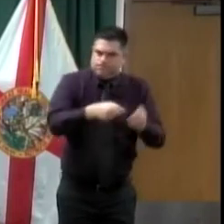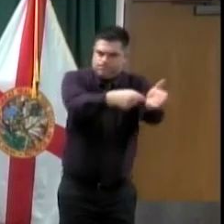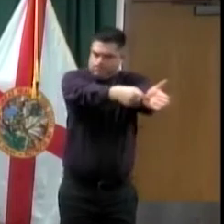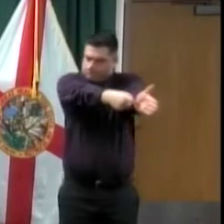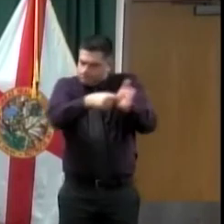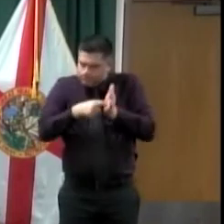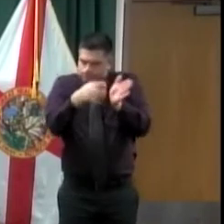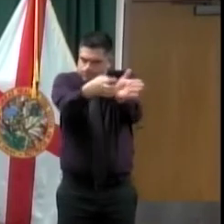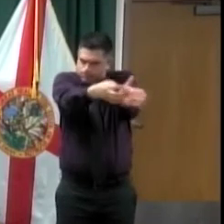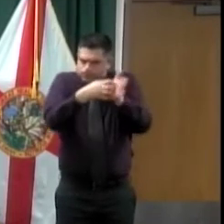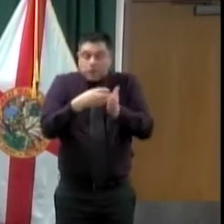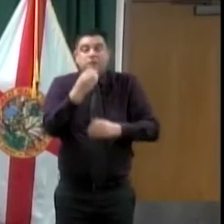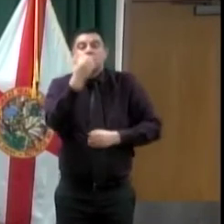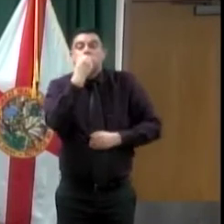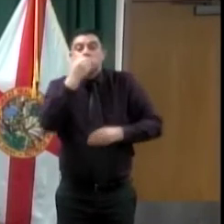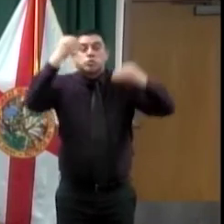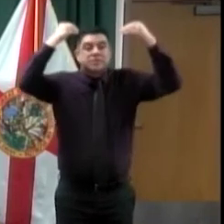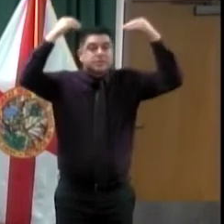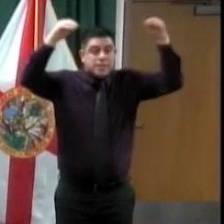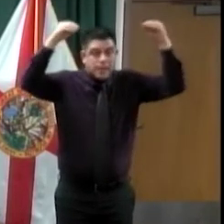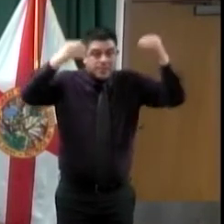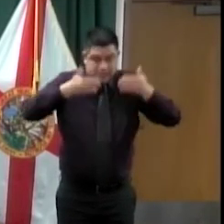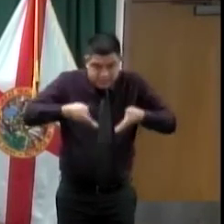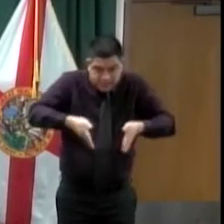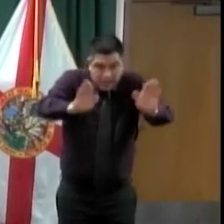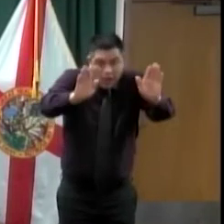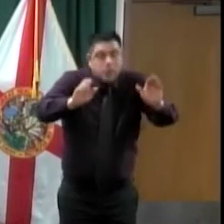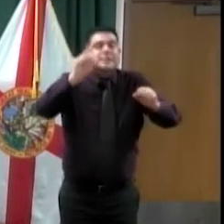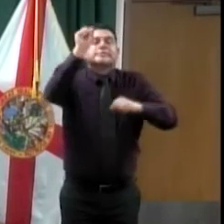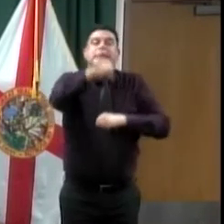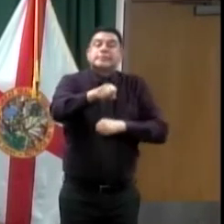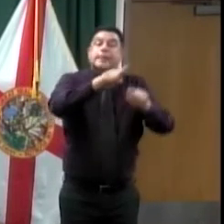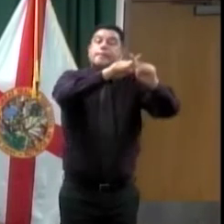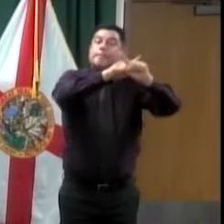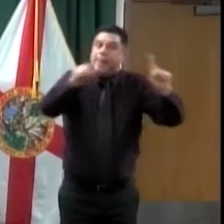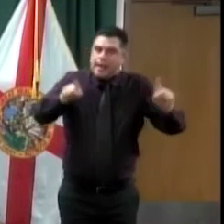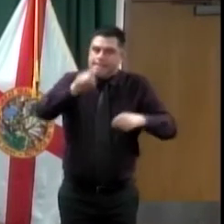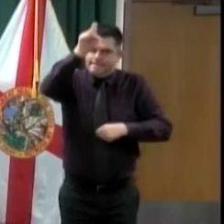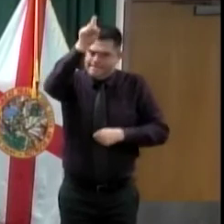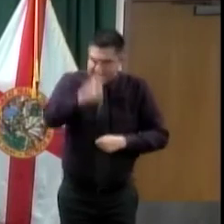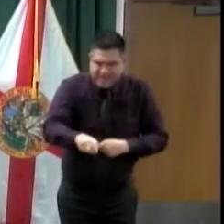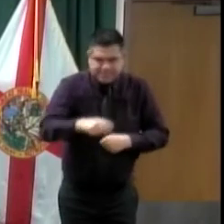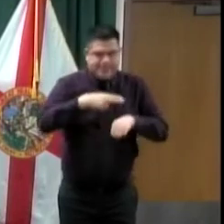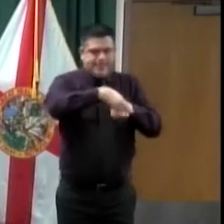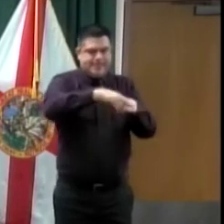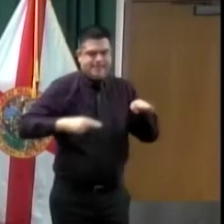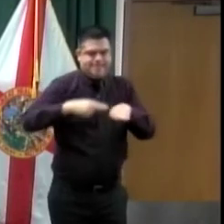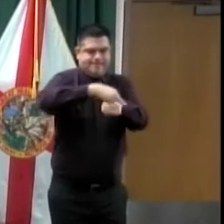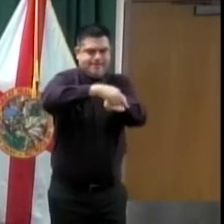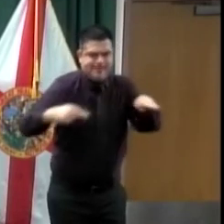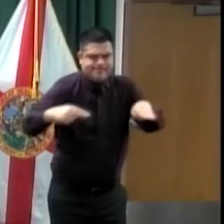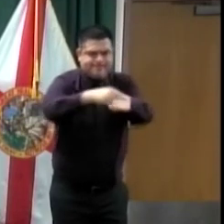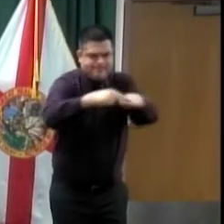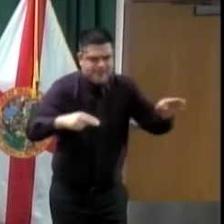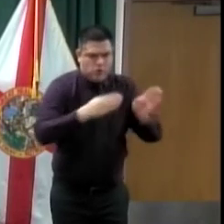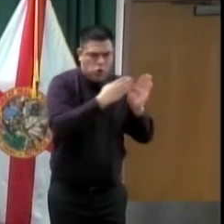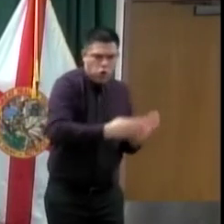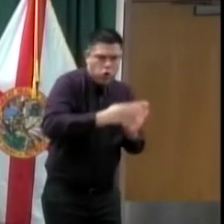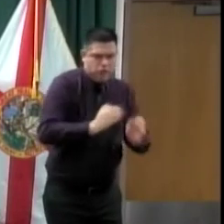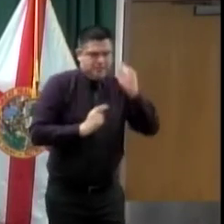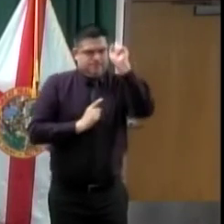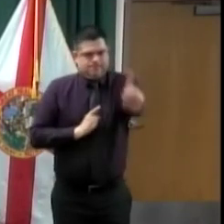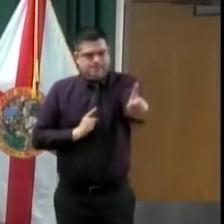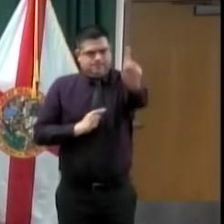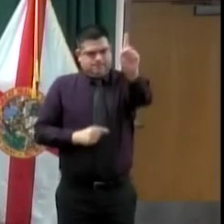other stores, convenience stores, things like that, already have the markings on the ground. They must have the queue lines, and they must